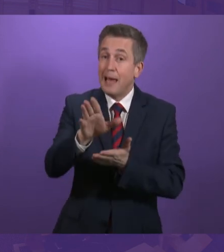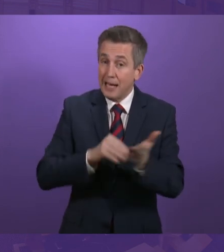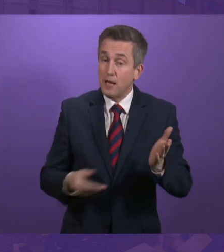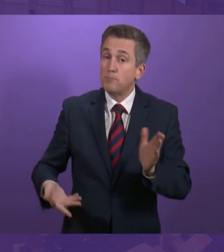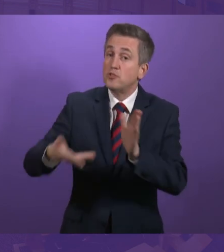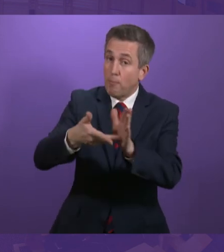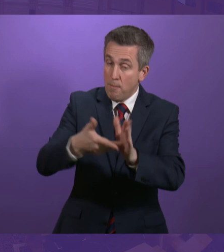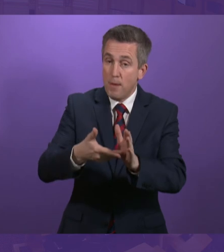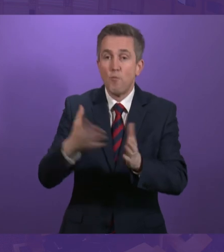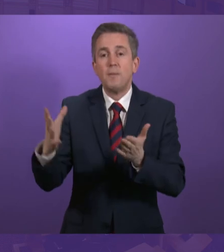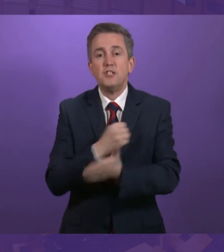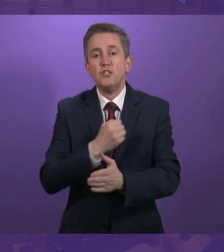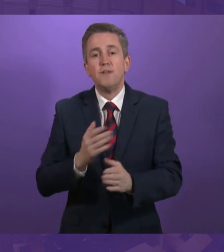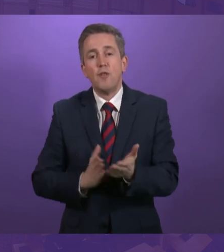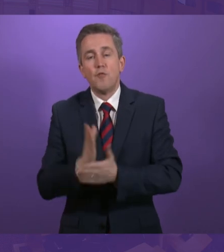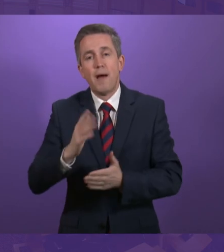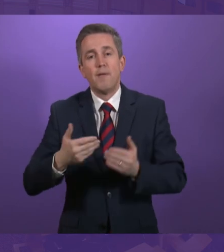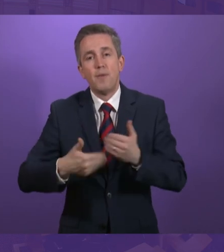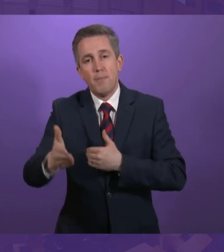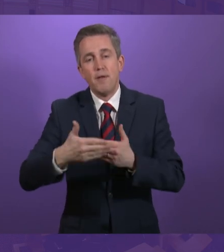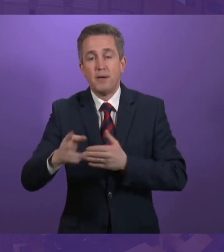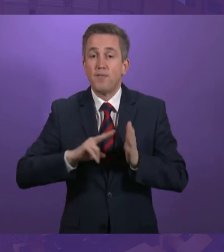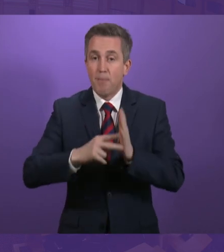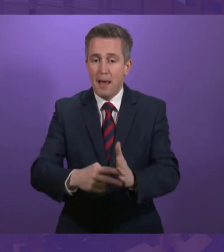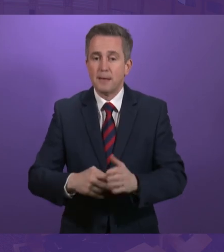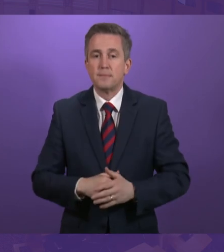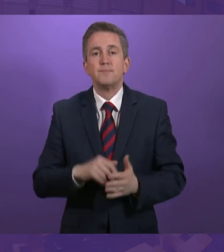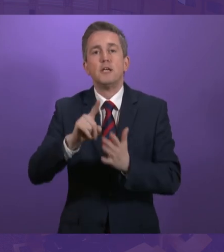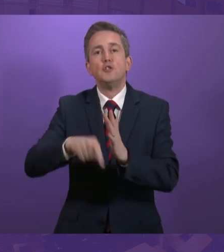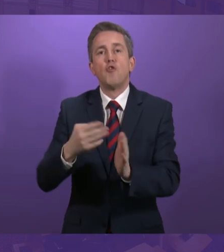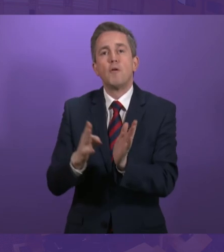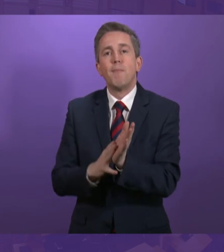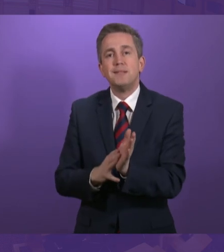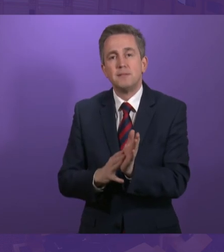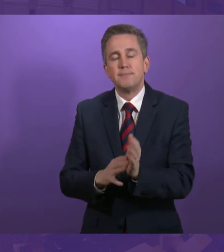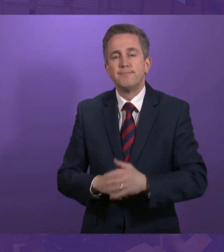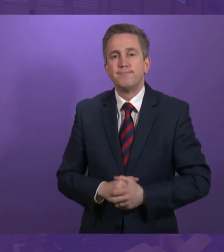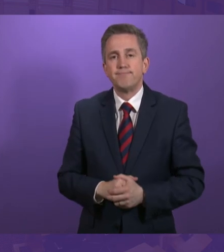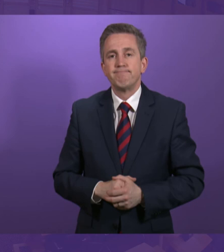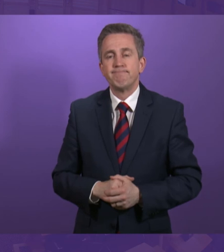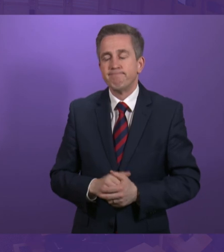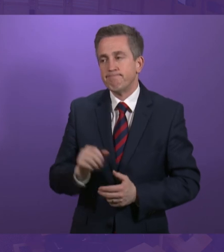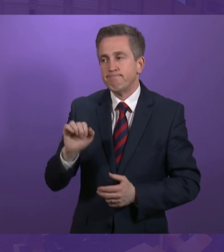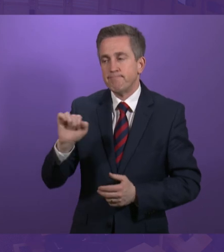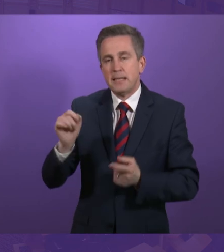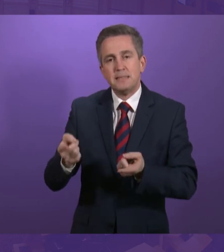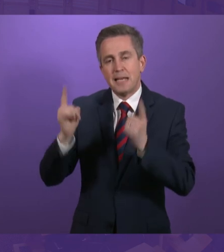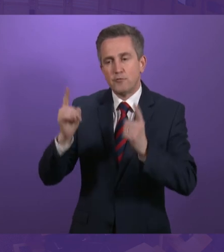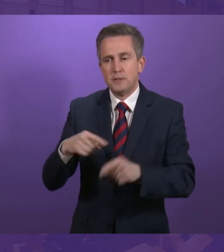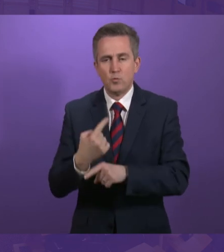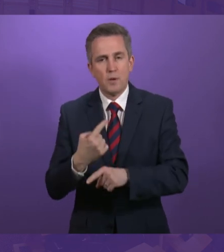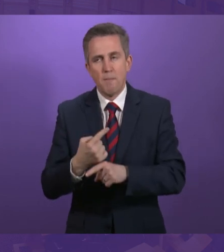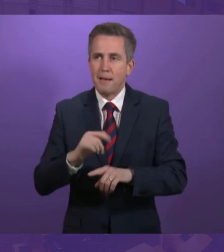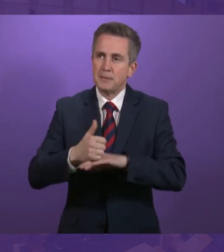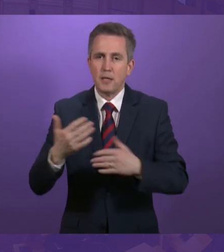plan, and that is exactly what we intend to do. John Mason. Thank you. The Cabinet Secretary in her statement mentioned a new culture of